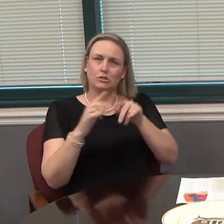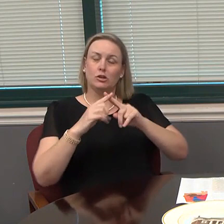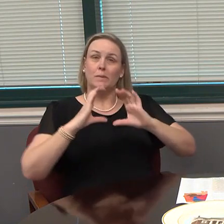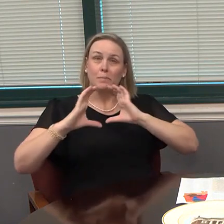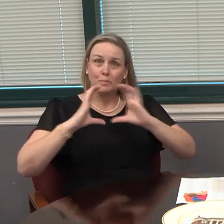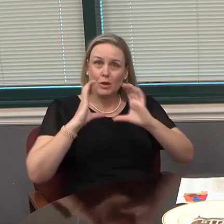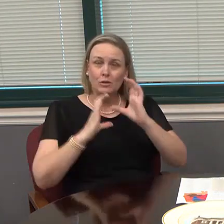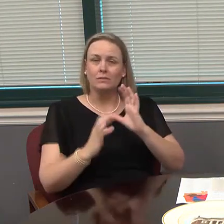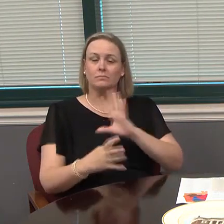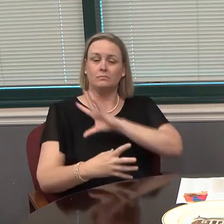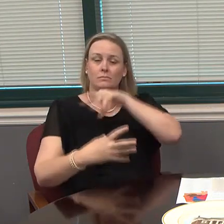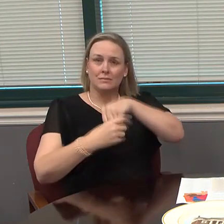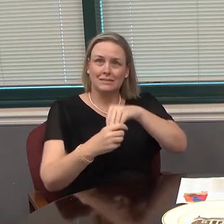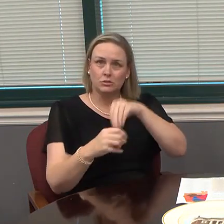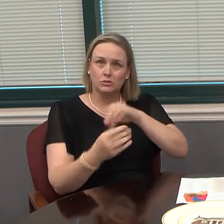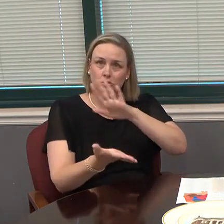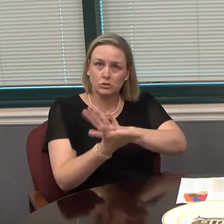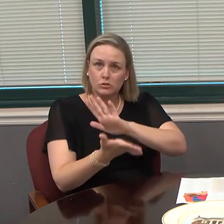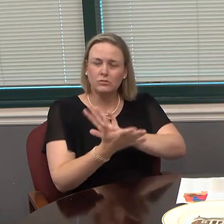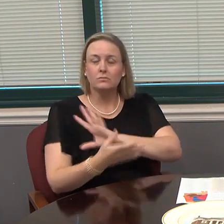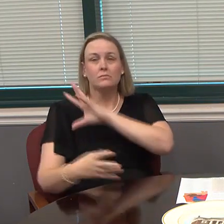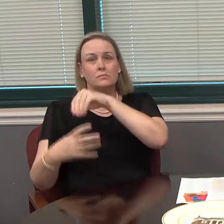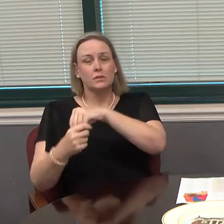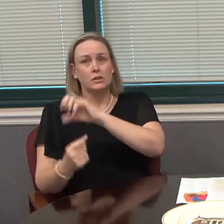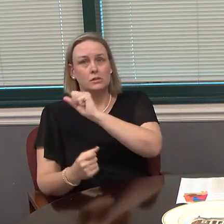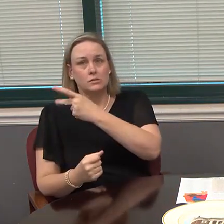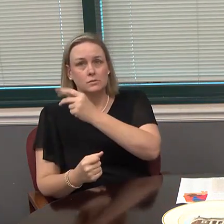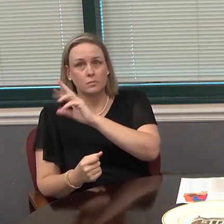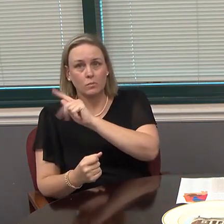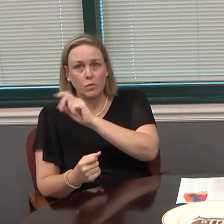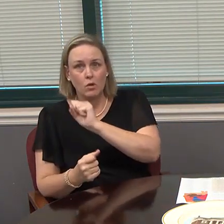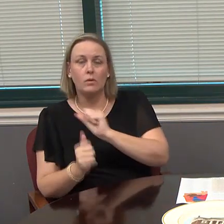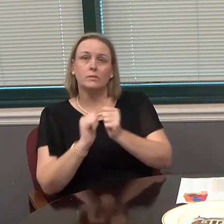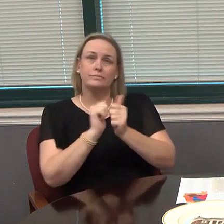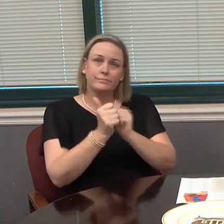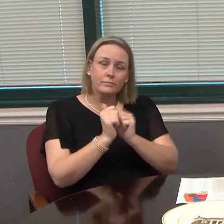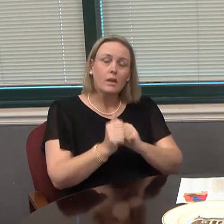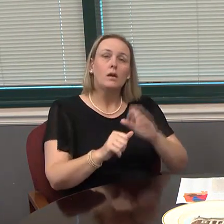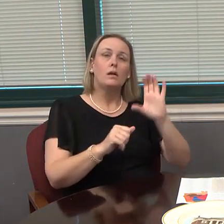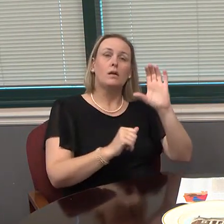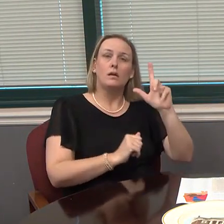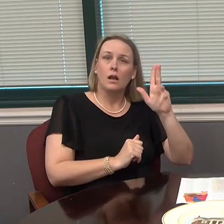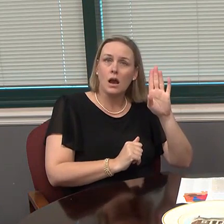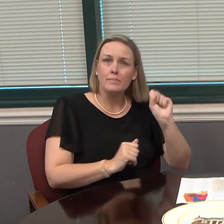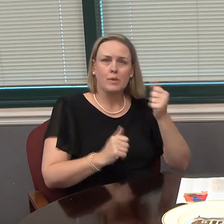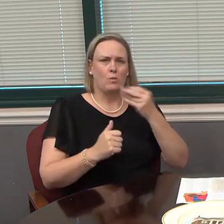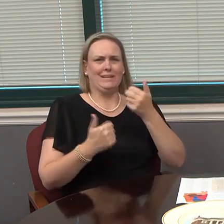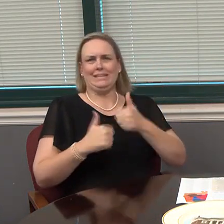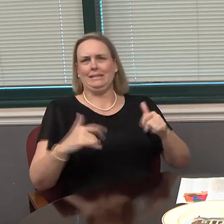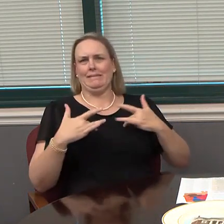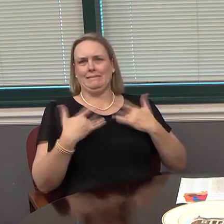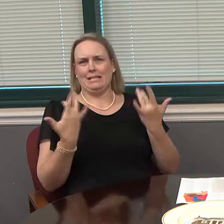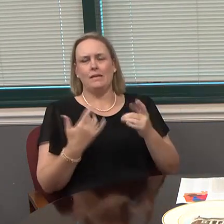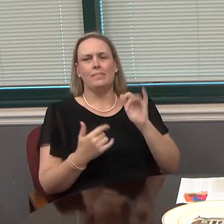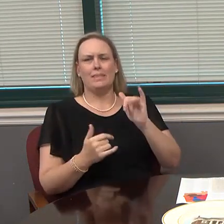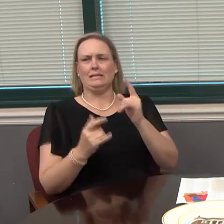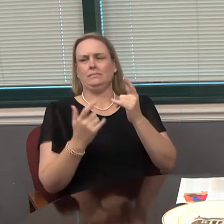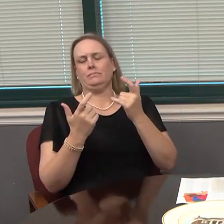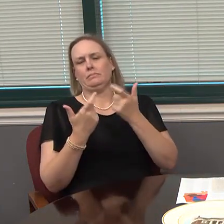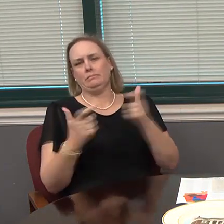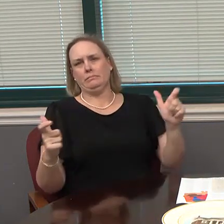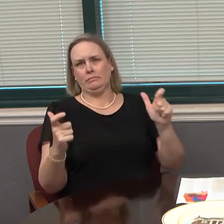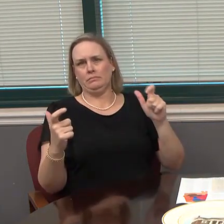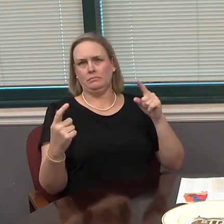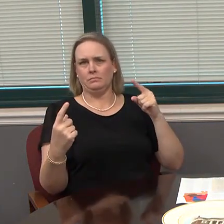provide each child with full access to communication so that they can be fully involved in the school system. In sports or